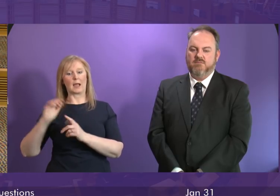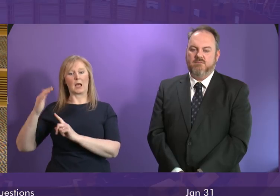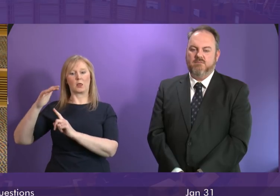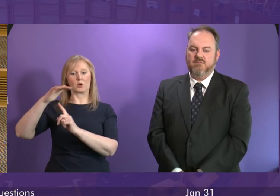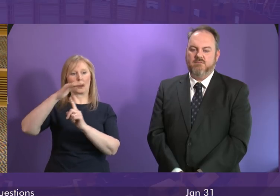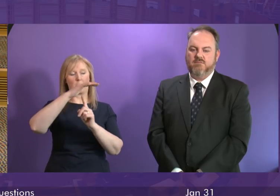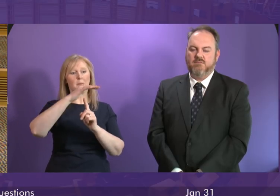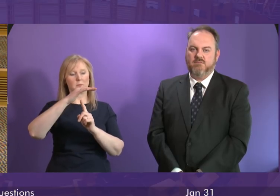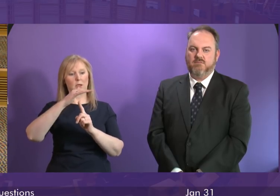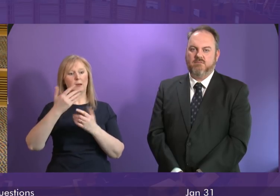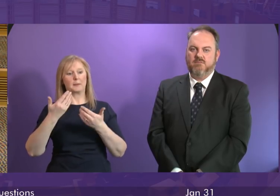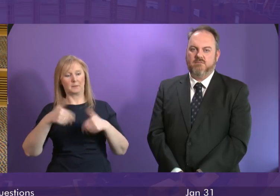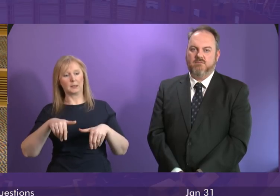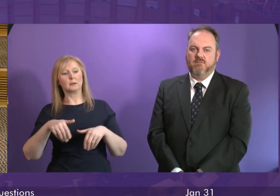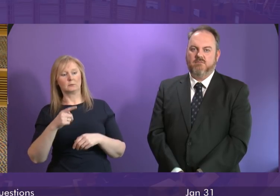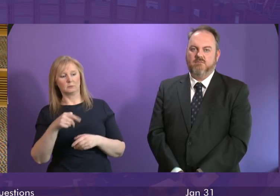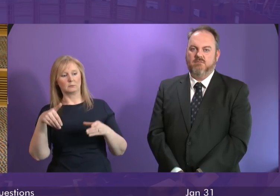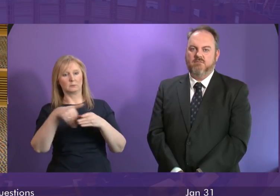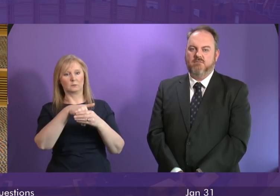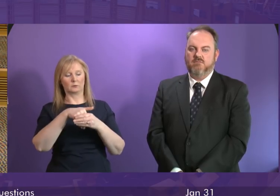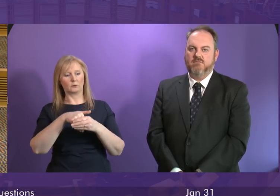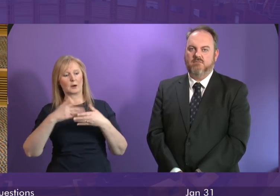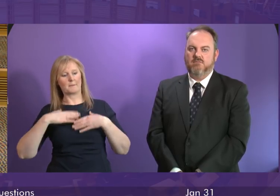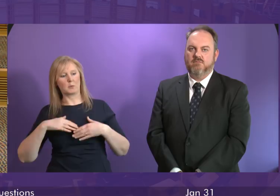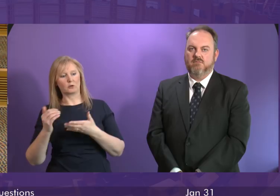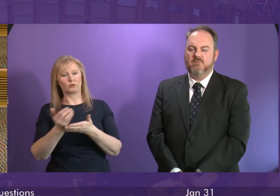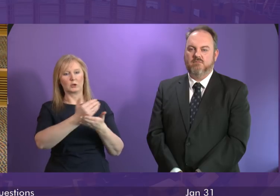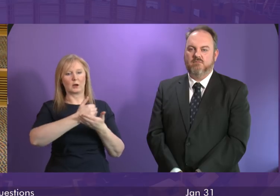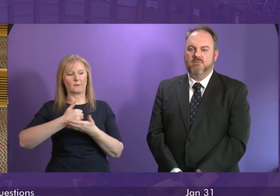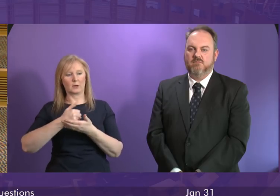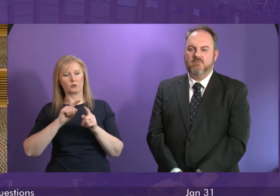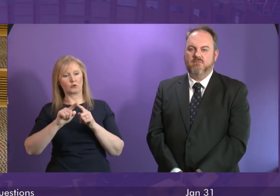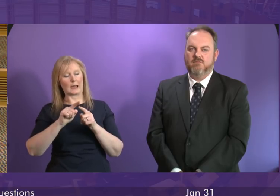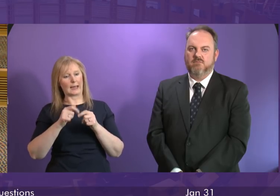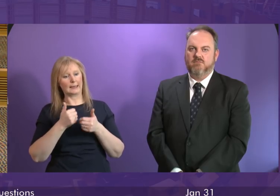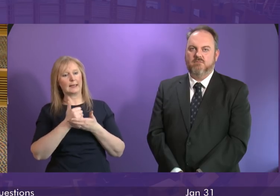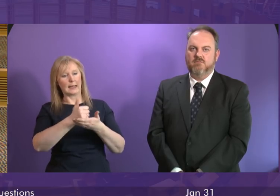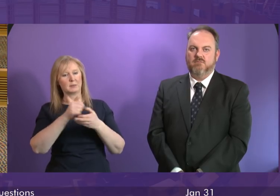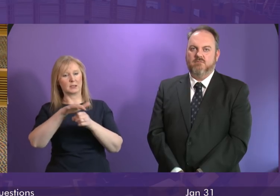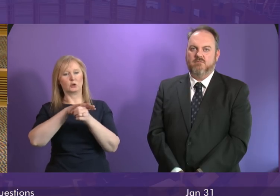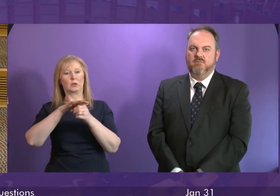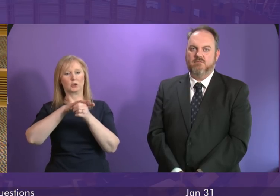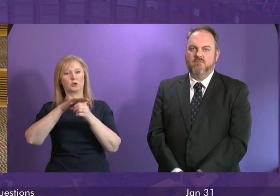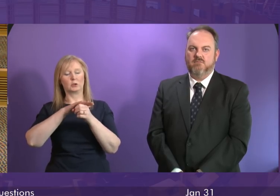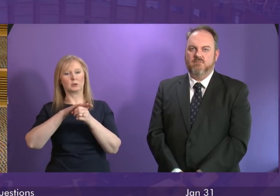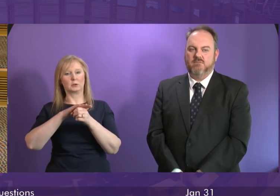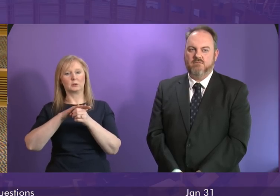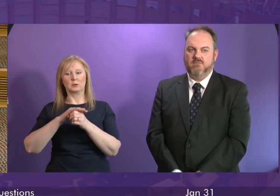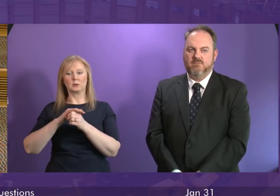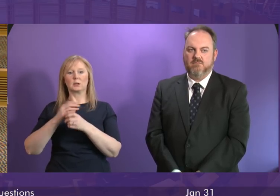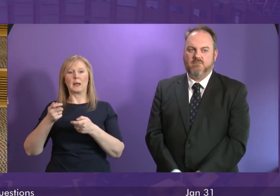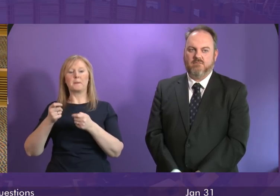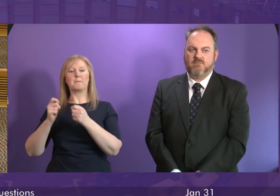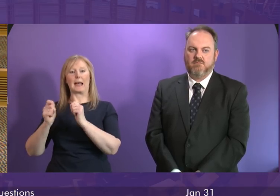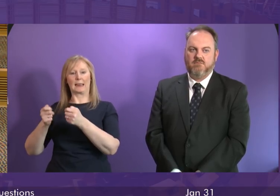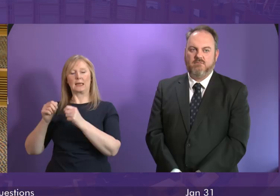resort to assist mountain rescue teams with body recovery to help improve the situation and I understand that the chief pilots of both Presswick and